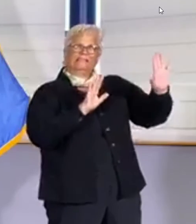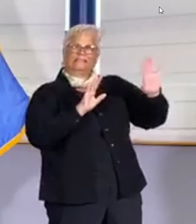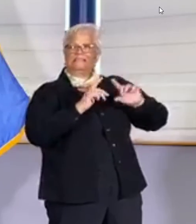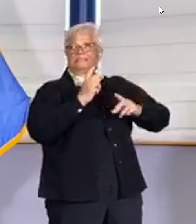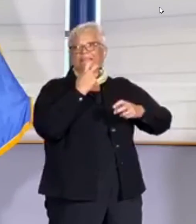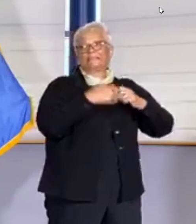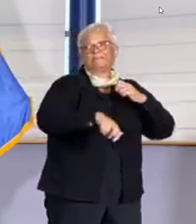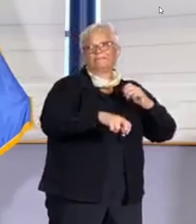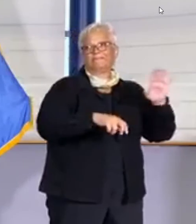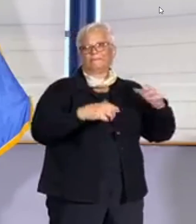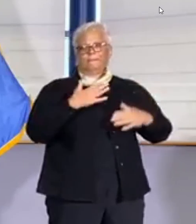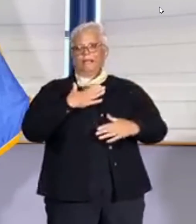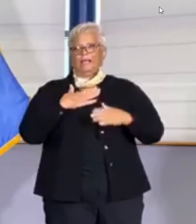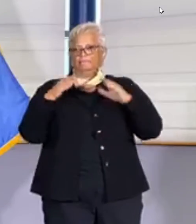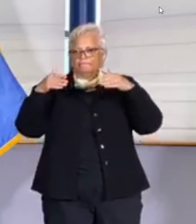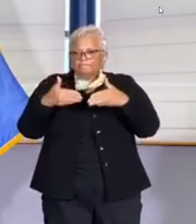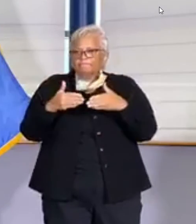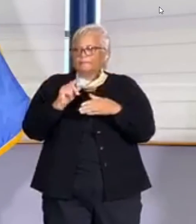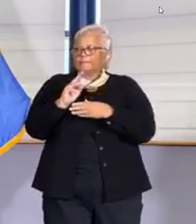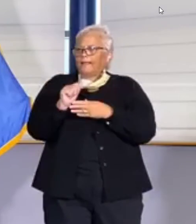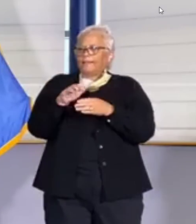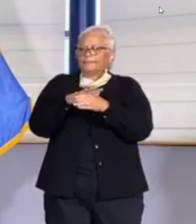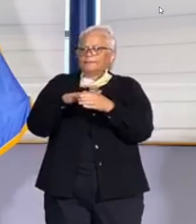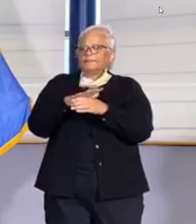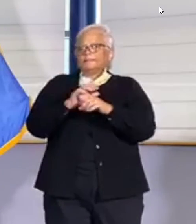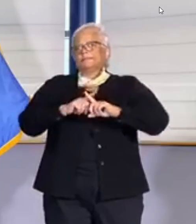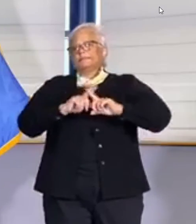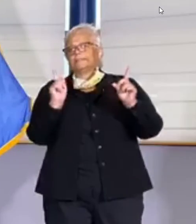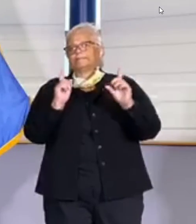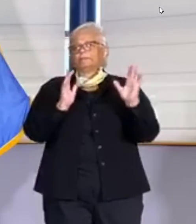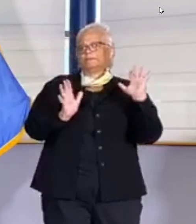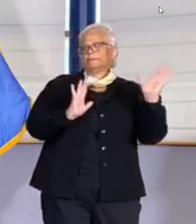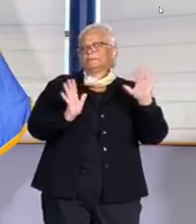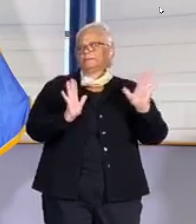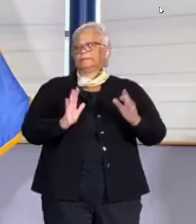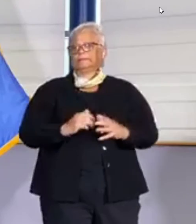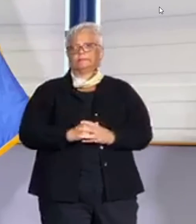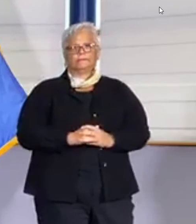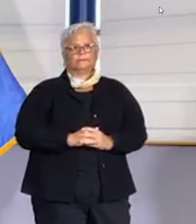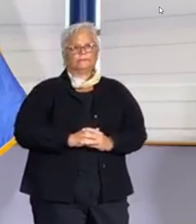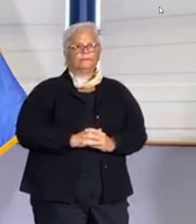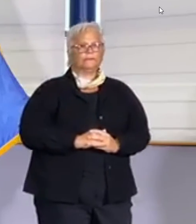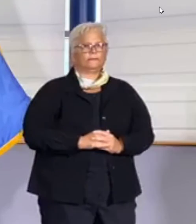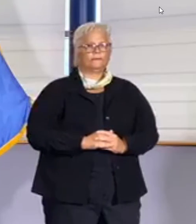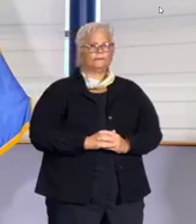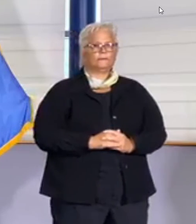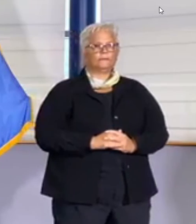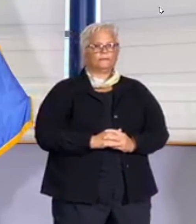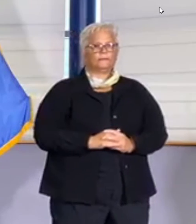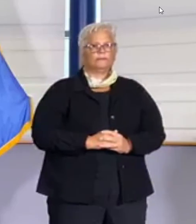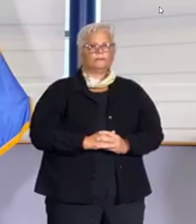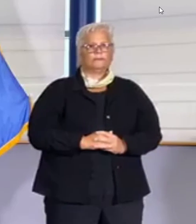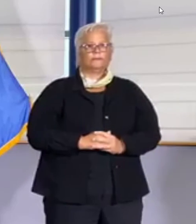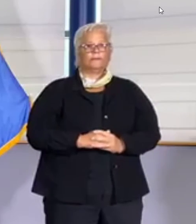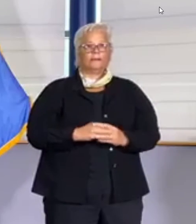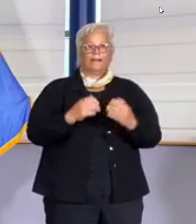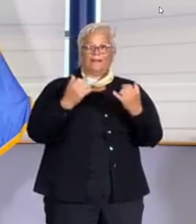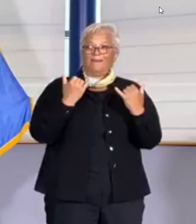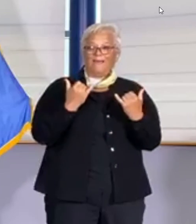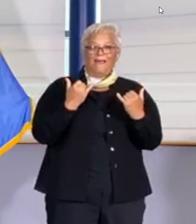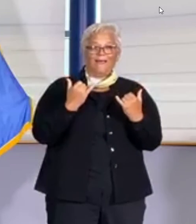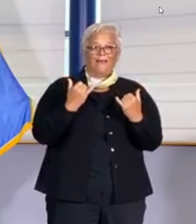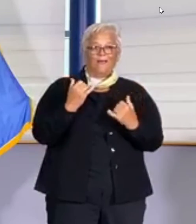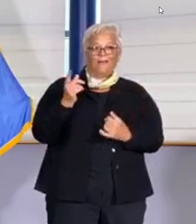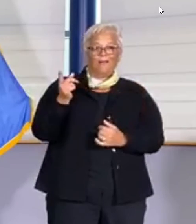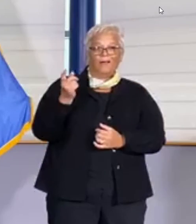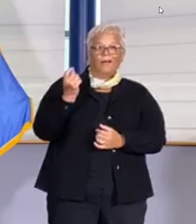Is there, to your point, is there a frustration that there's information out there about Tulsa that we're finding